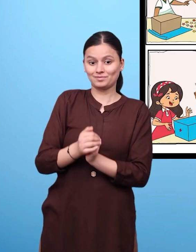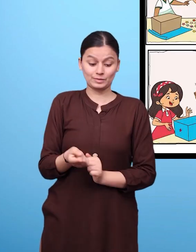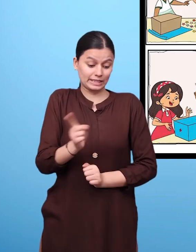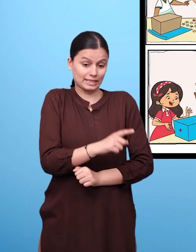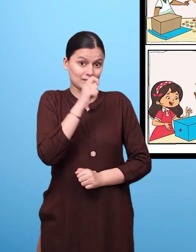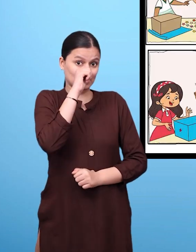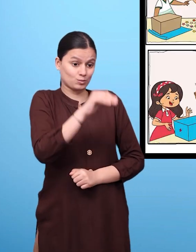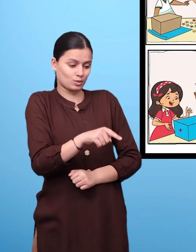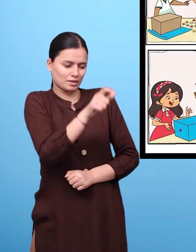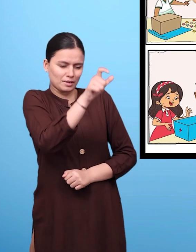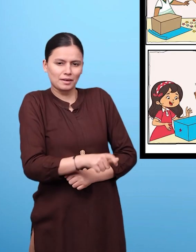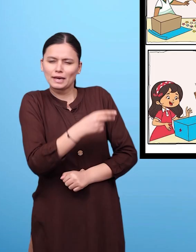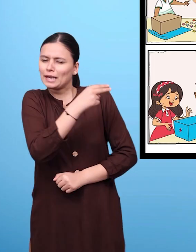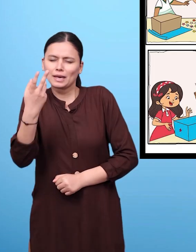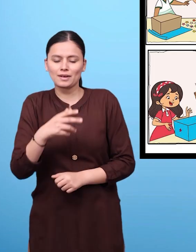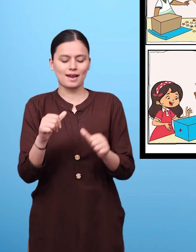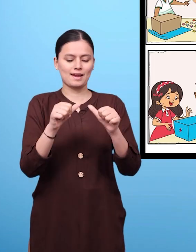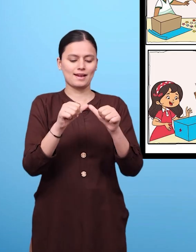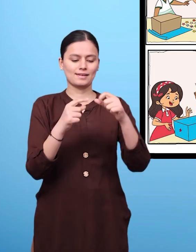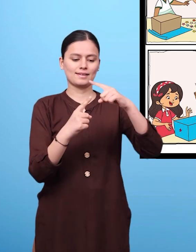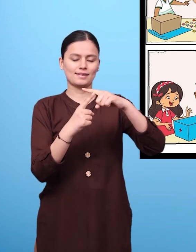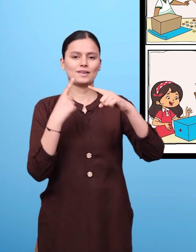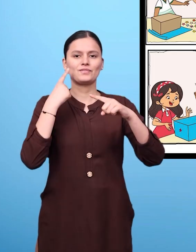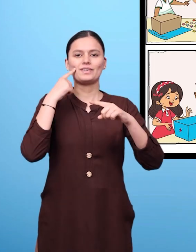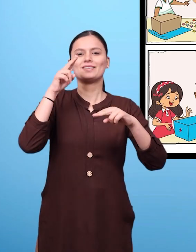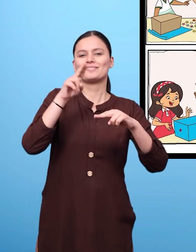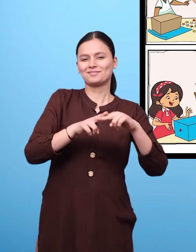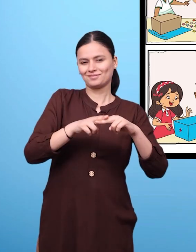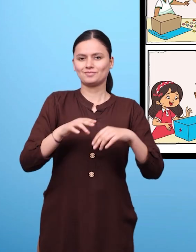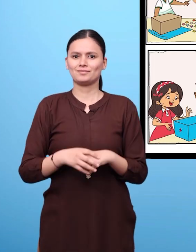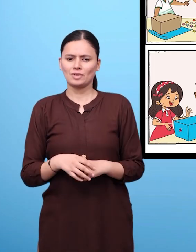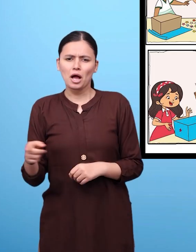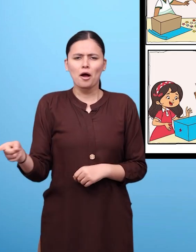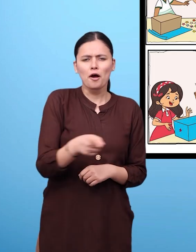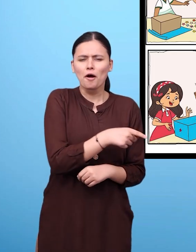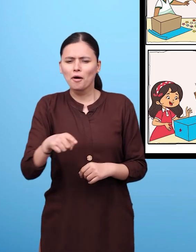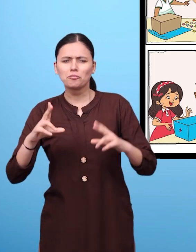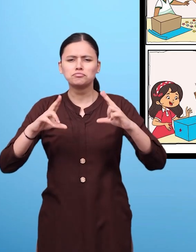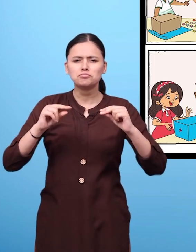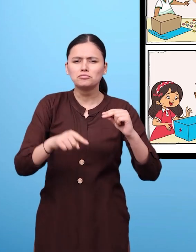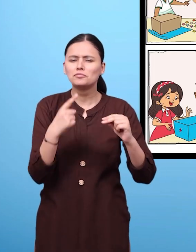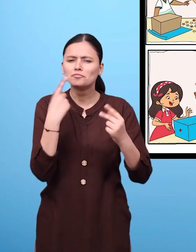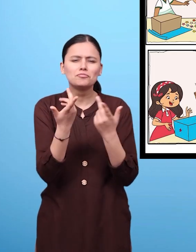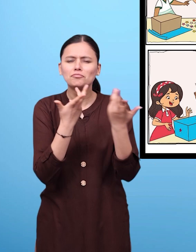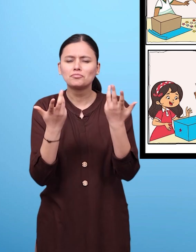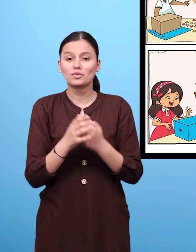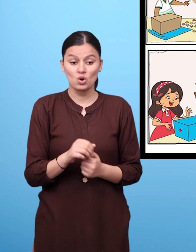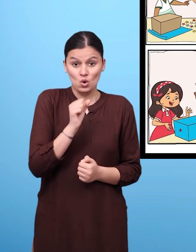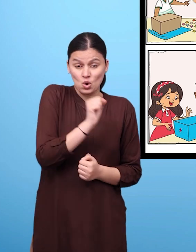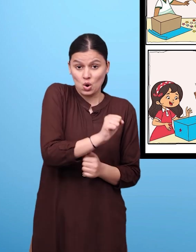We have a conversation between Heena and Atif They are preparing a gift box which is